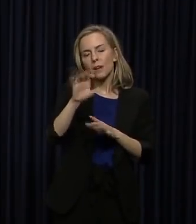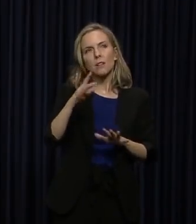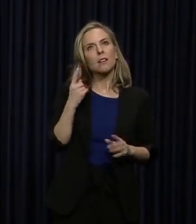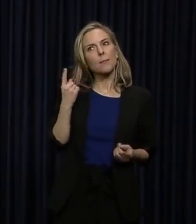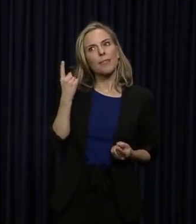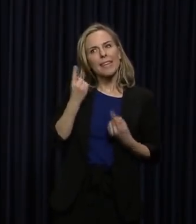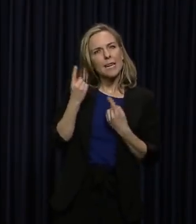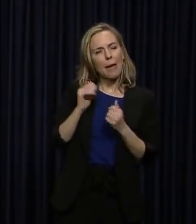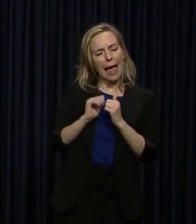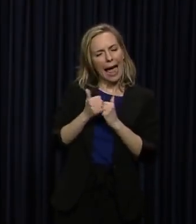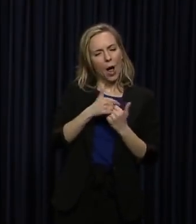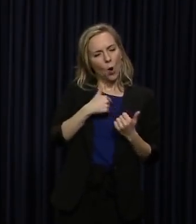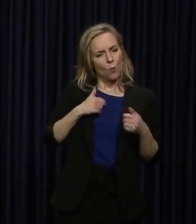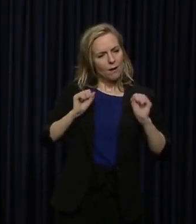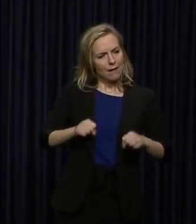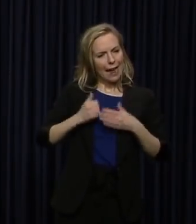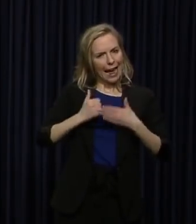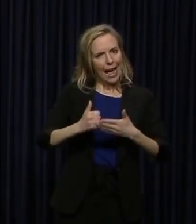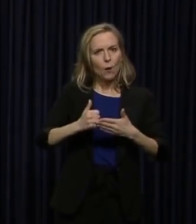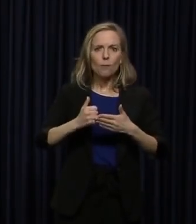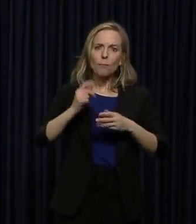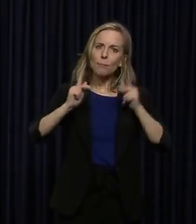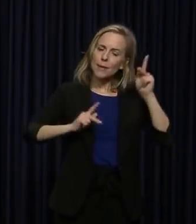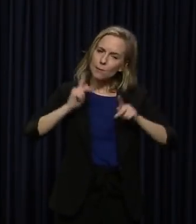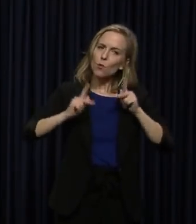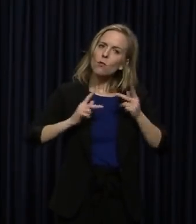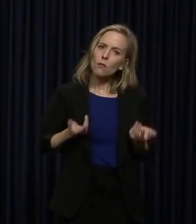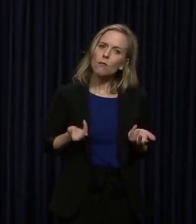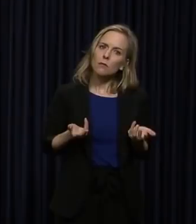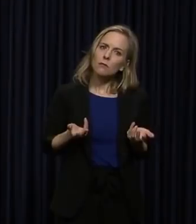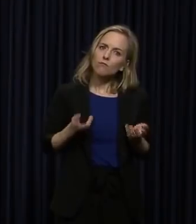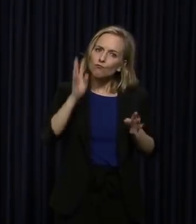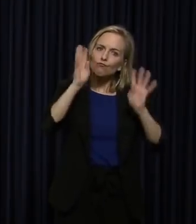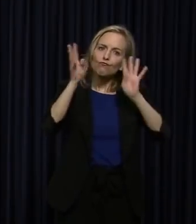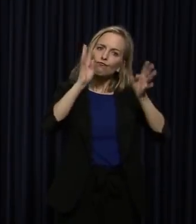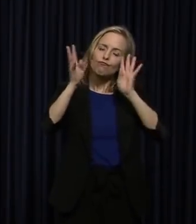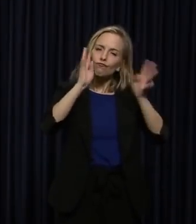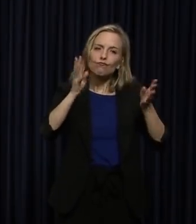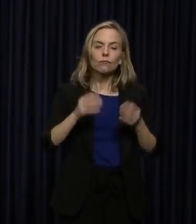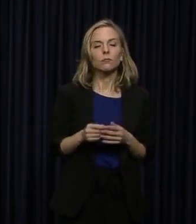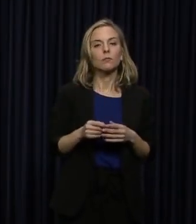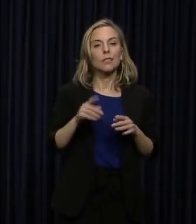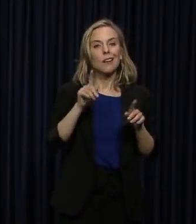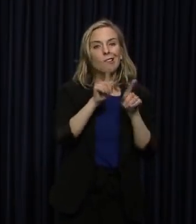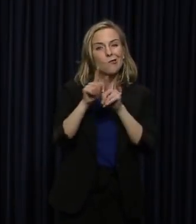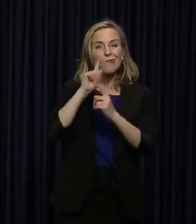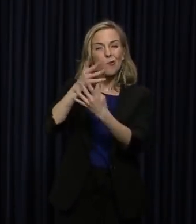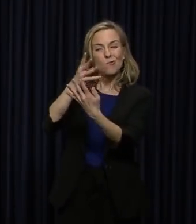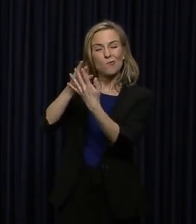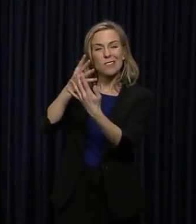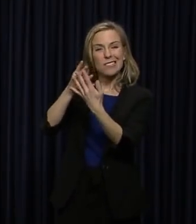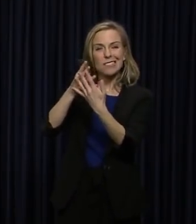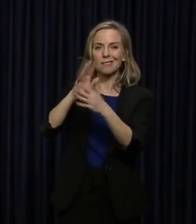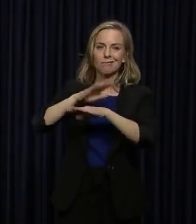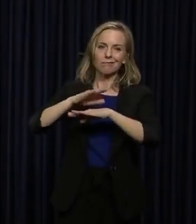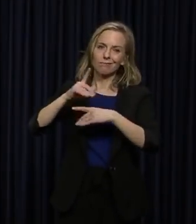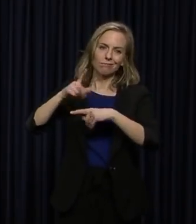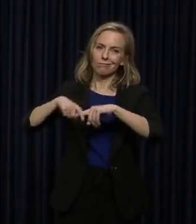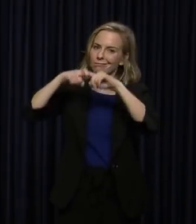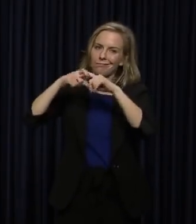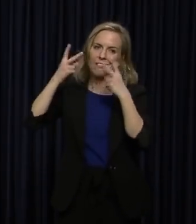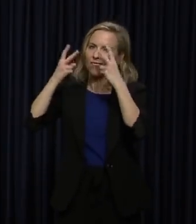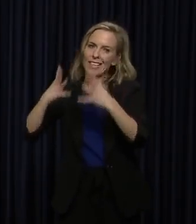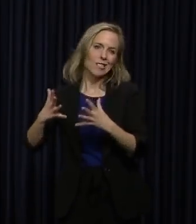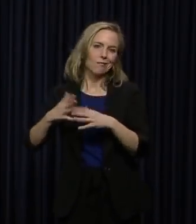about ways that we can help our people. We closed all state prisons to visitors. I know jails